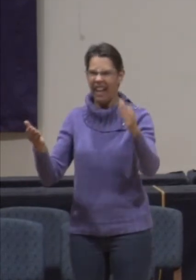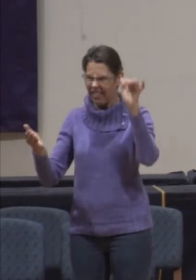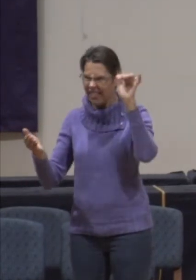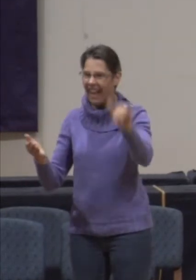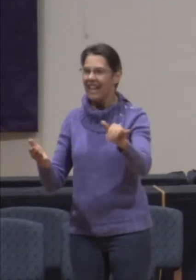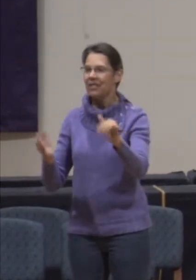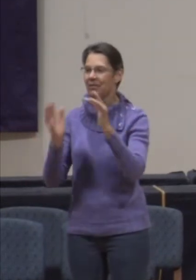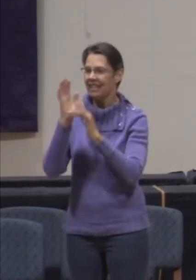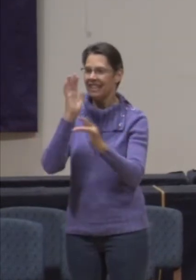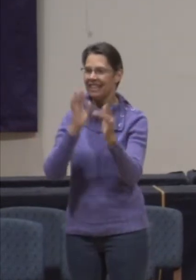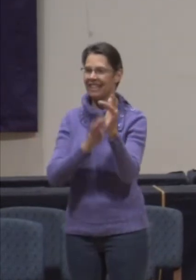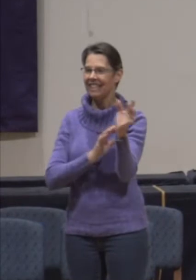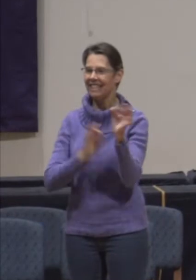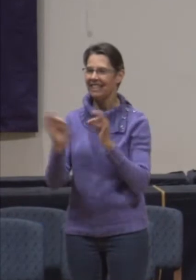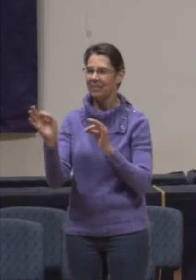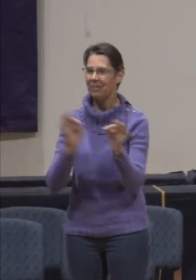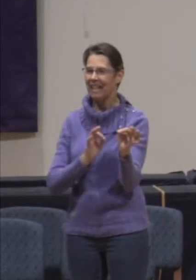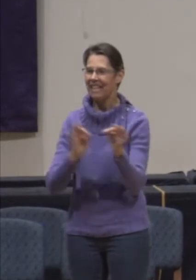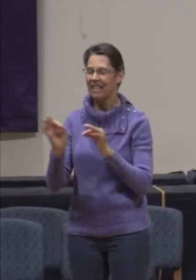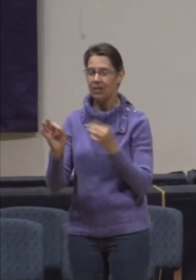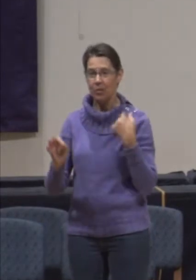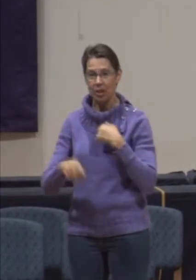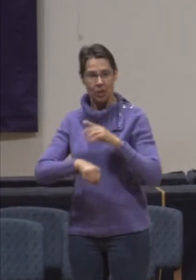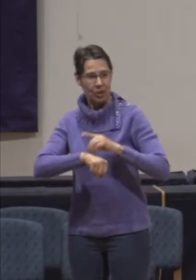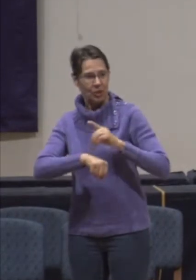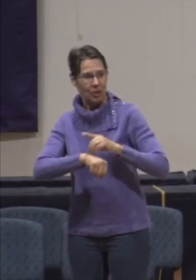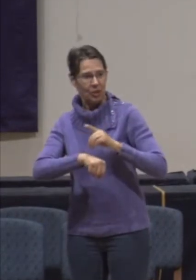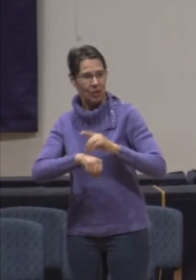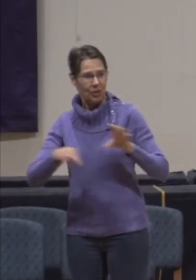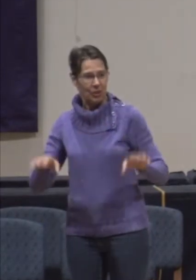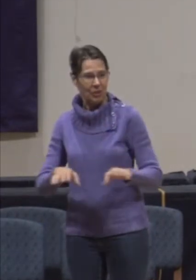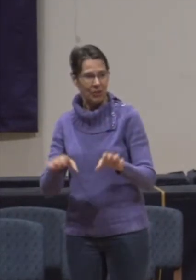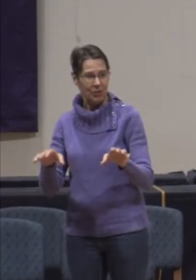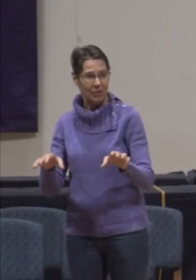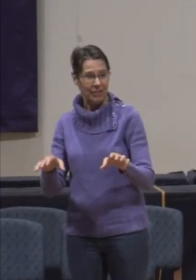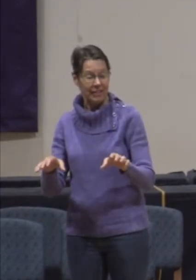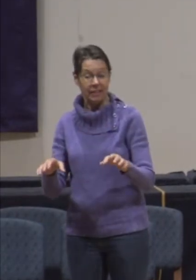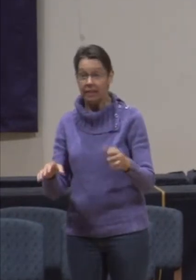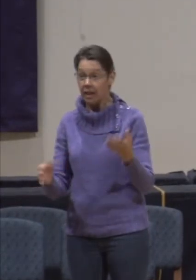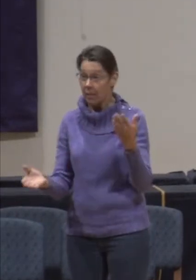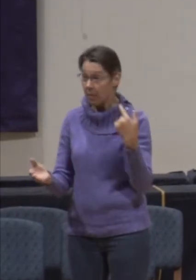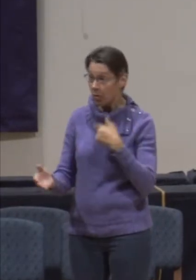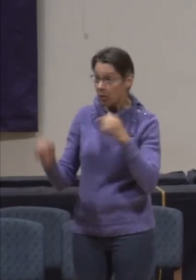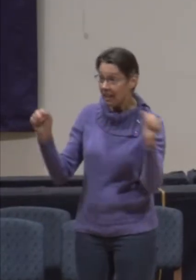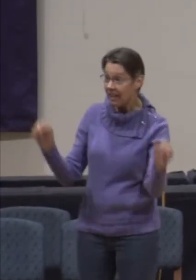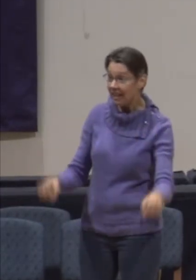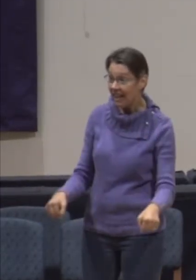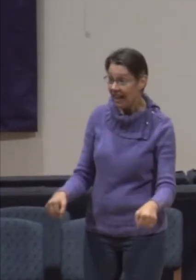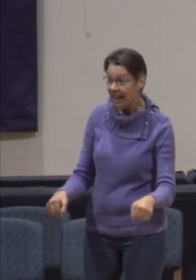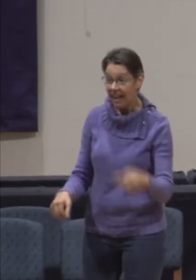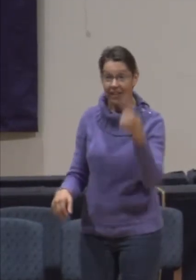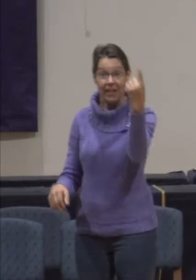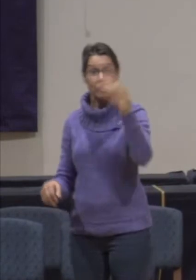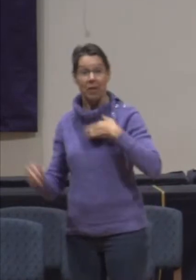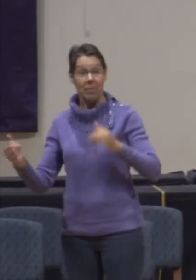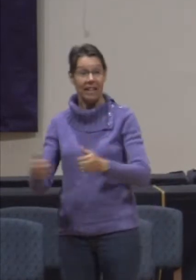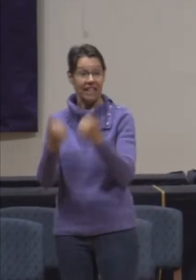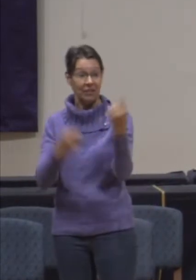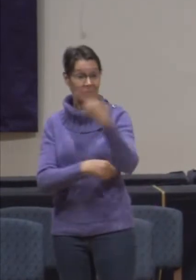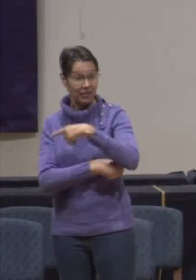gives. Maybe that's what we can do. And that's one of my challenges for this day as we come out of this worship service.